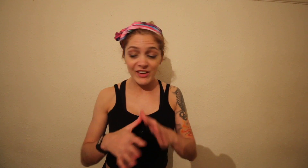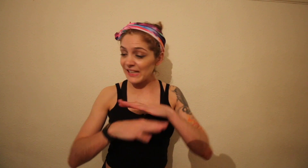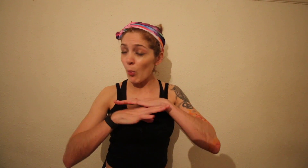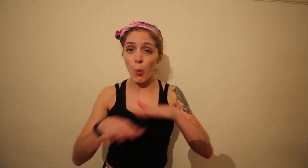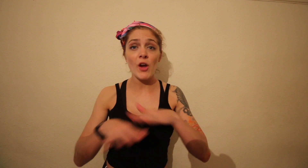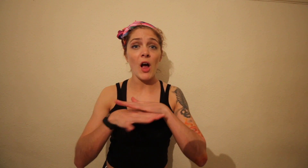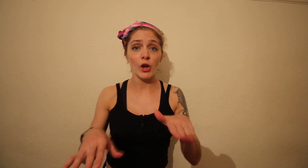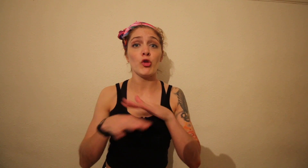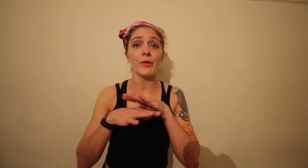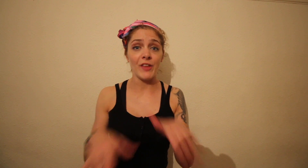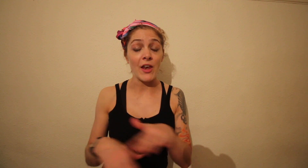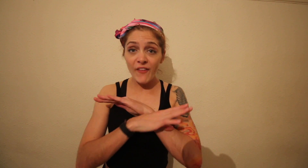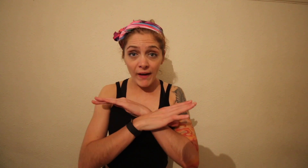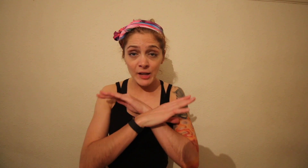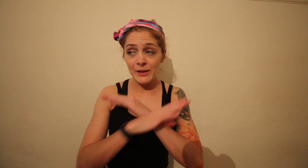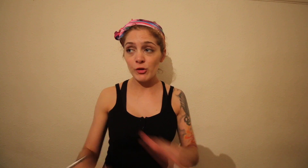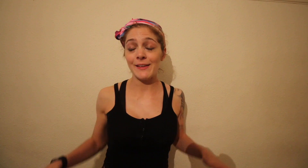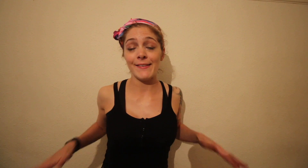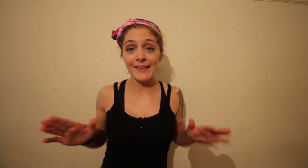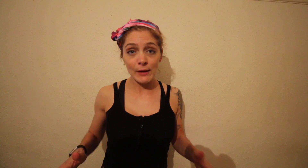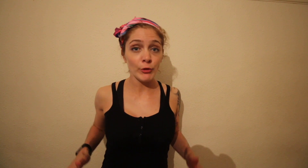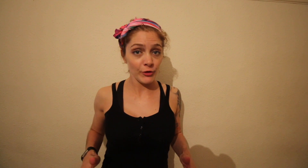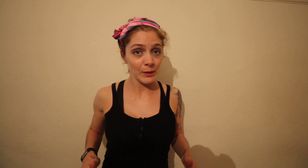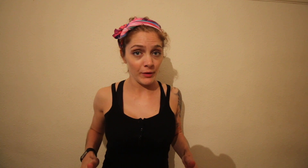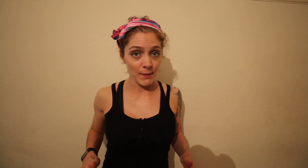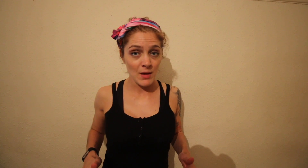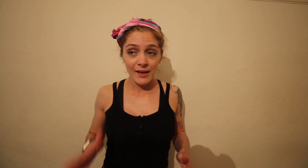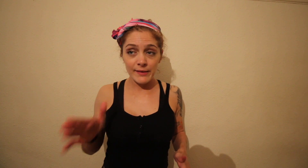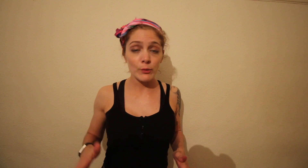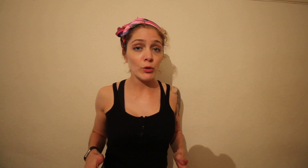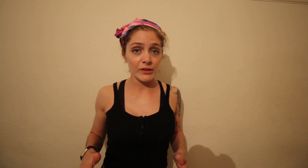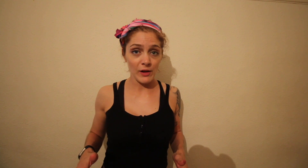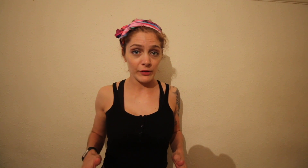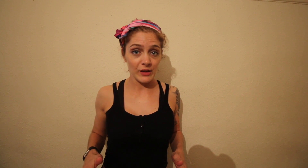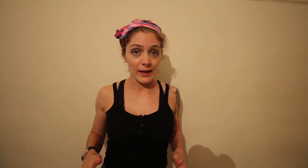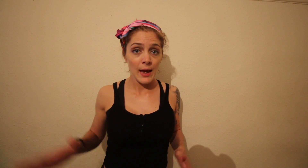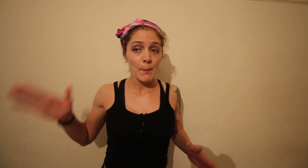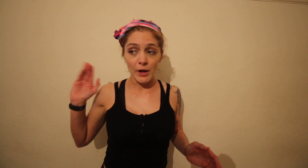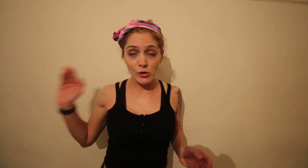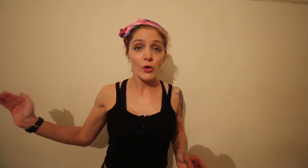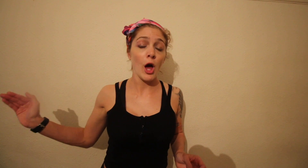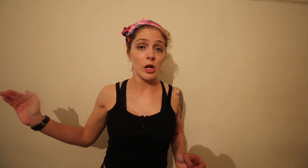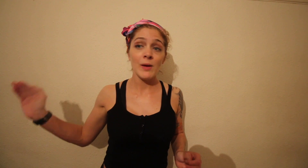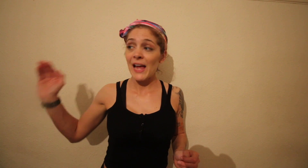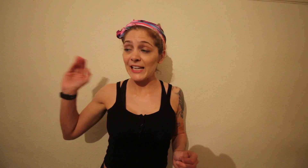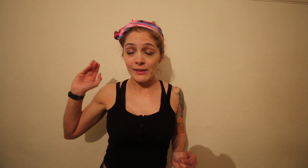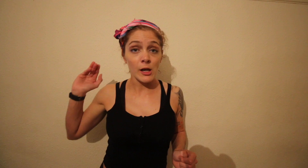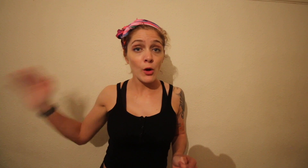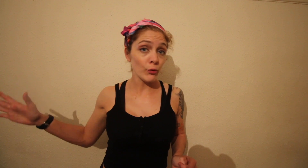Definitely 100%. If I had been doing the same routine with him since August of last year but had gone home and eaten a load of